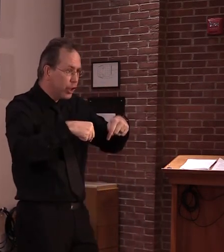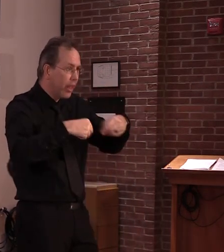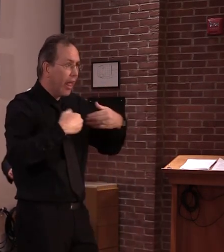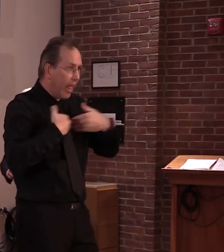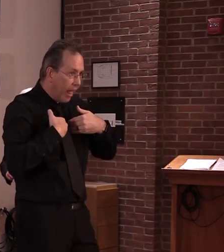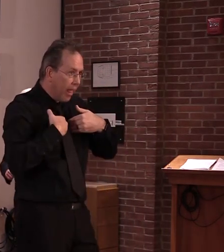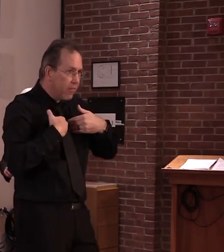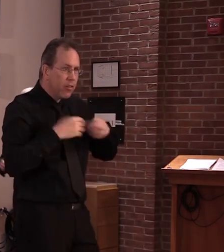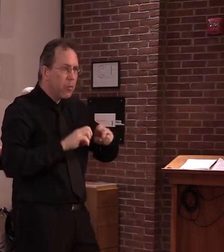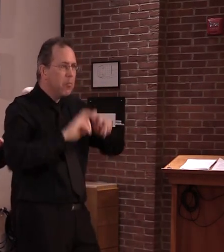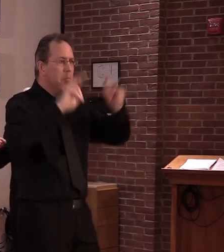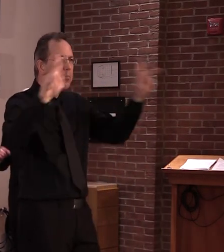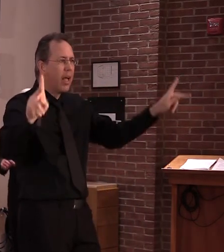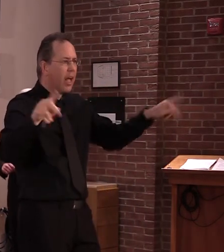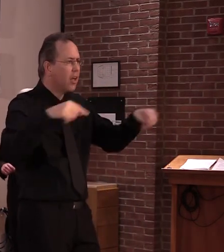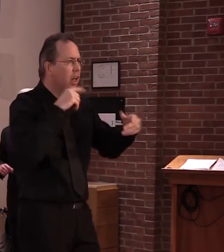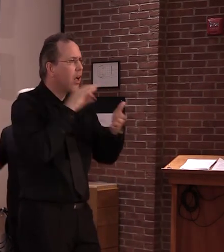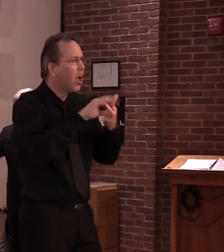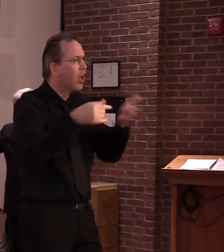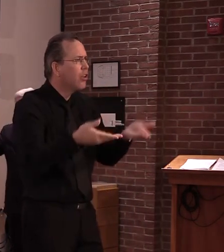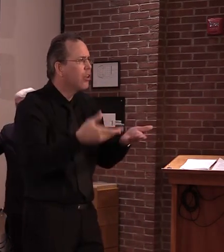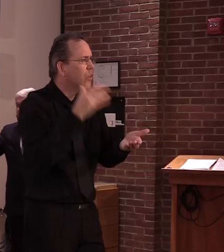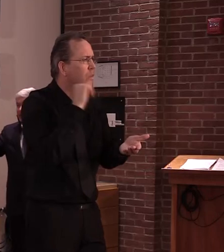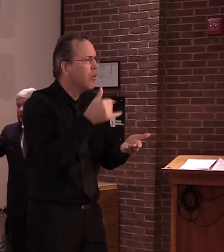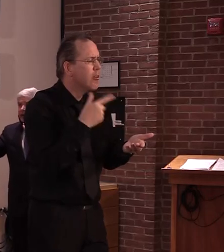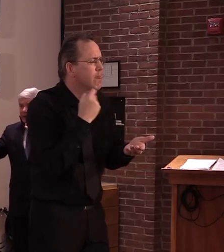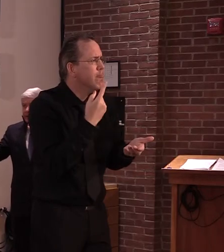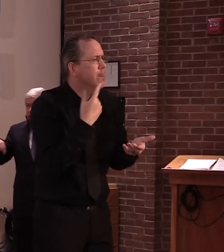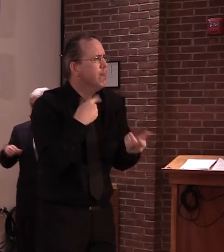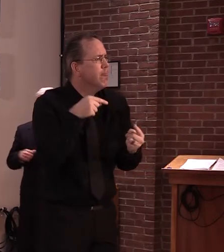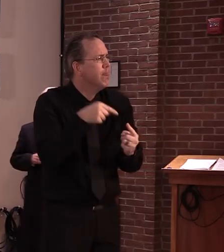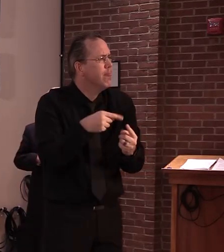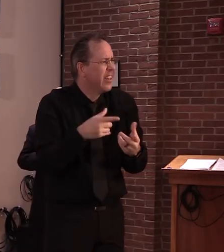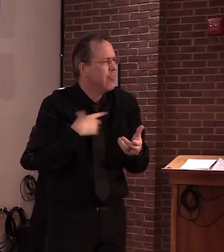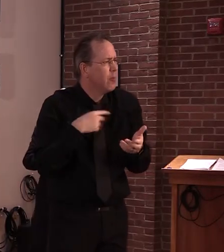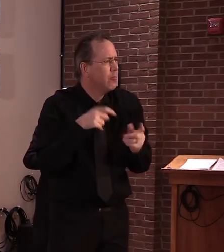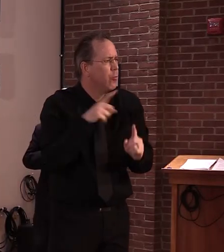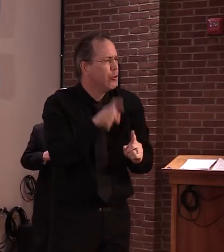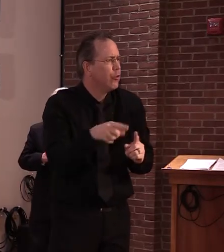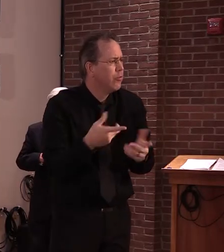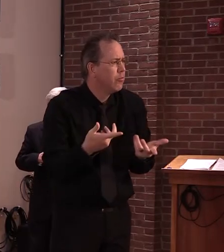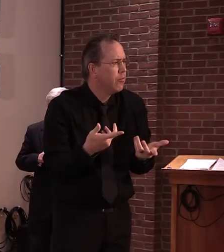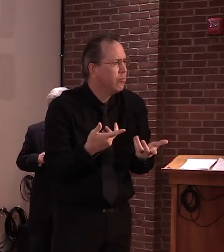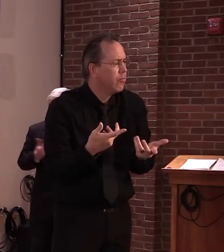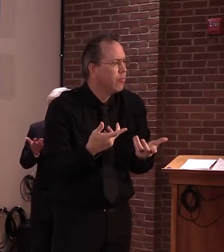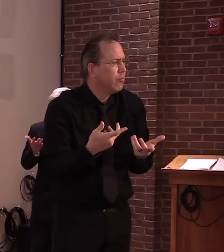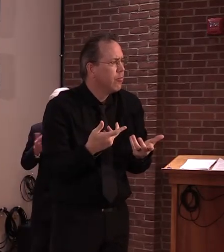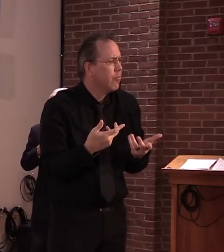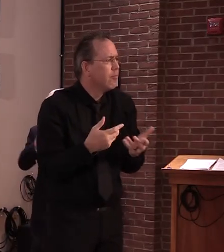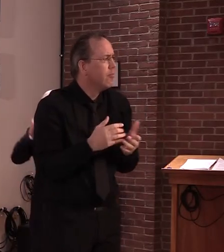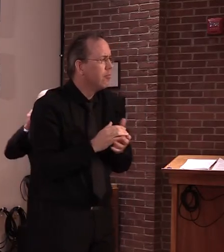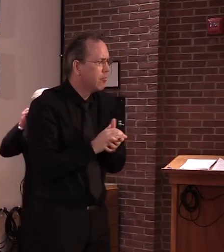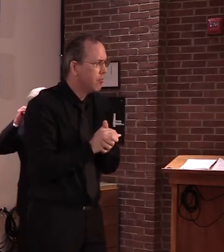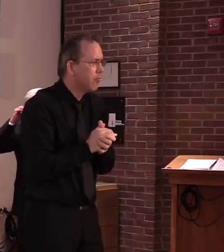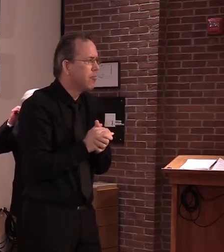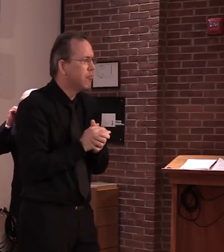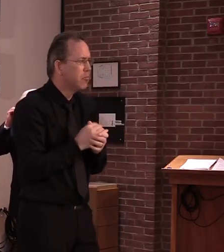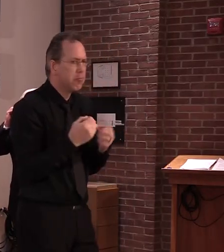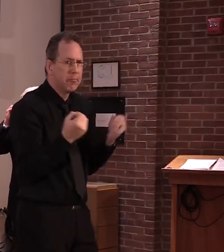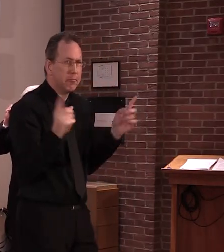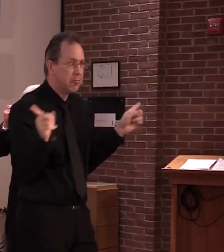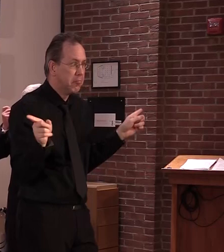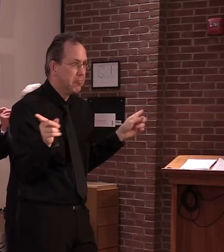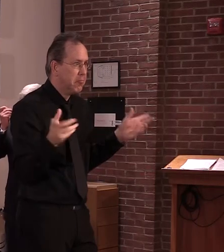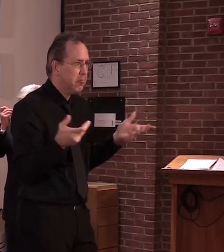by county numbers or whatever. Mike, I'm going to have Dr. Levine or Secretary Smith, one of the two,